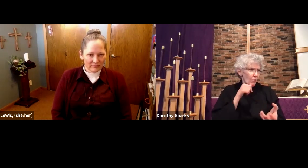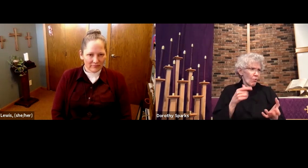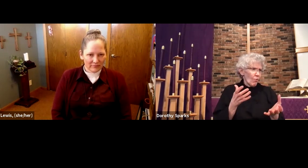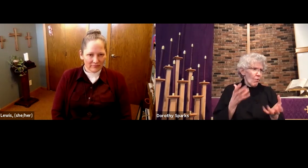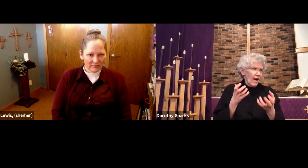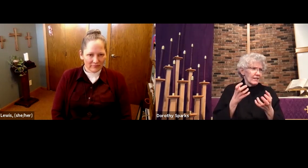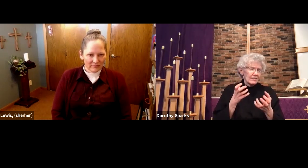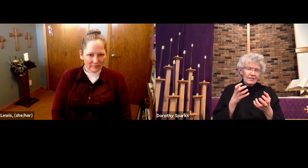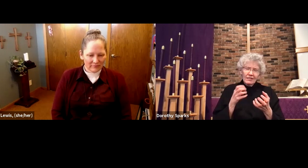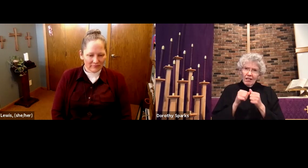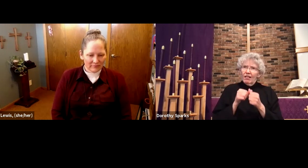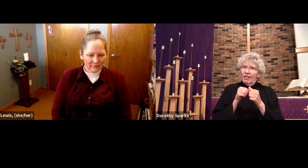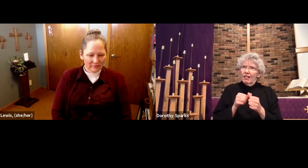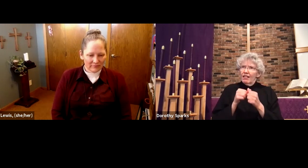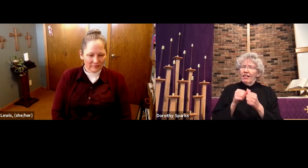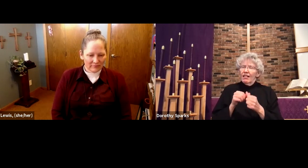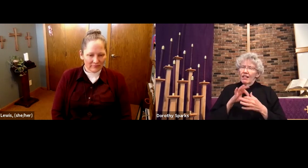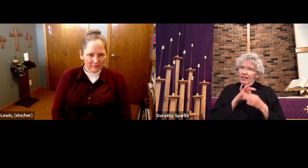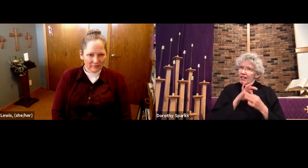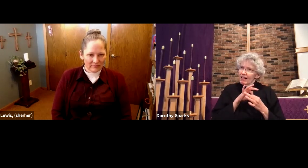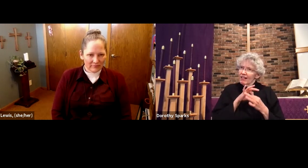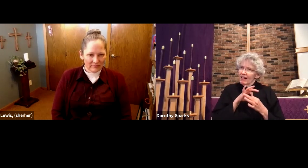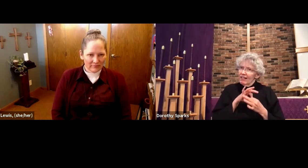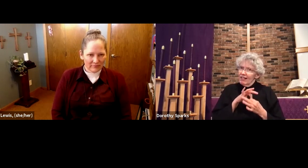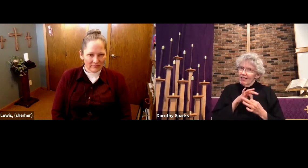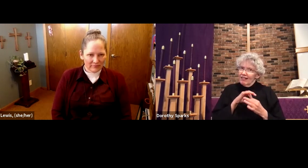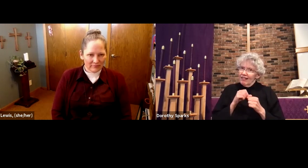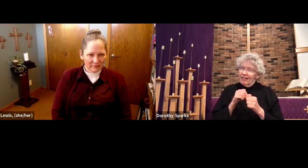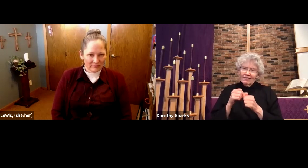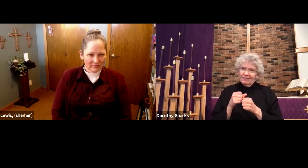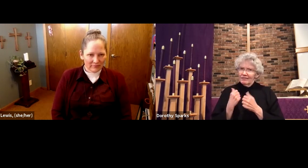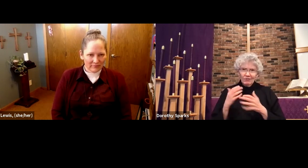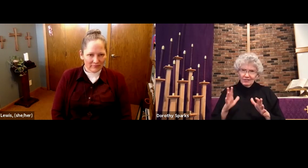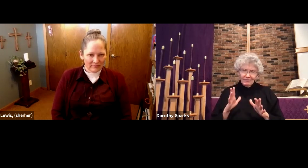The next step would be that we resist those chains.